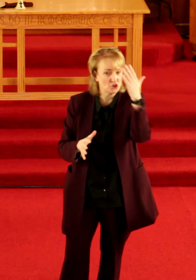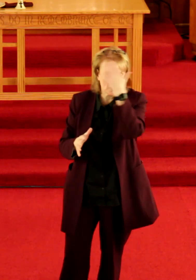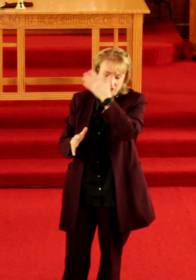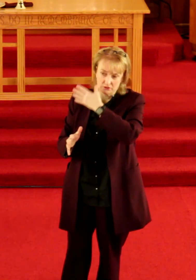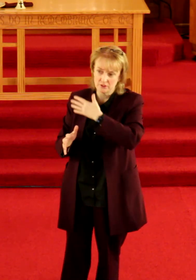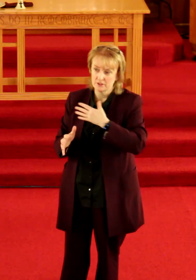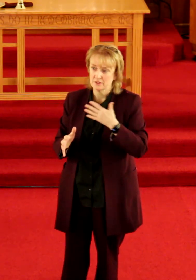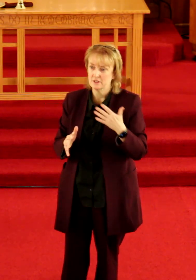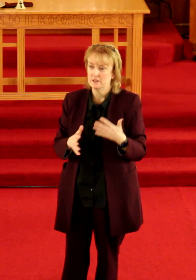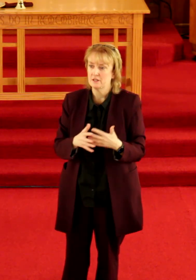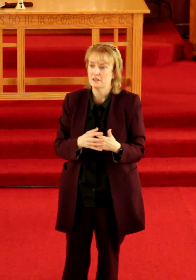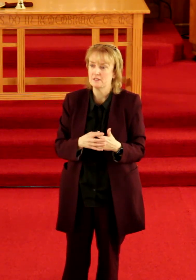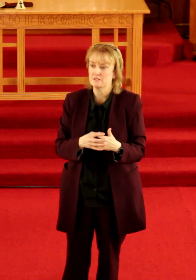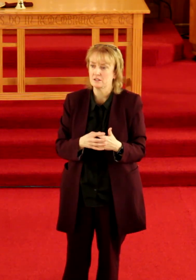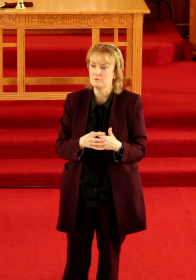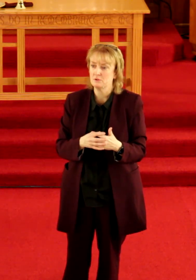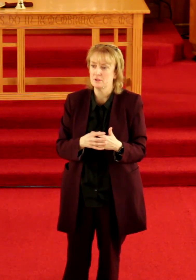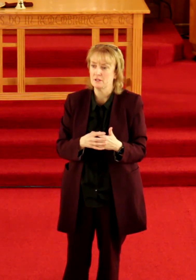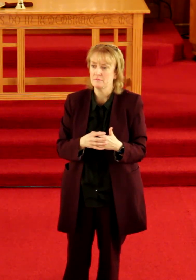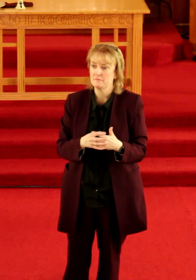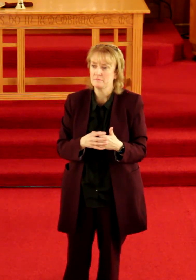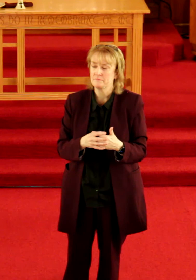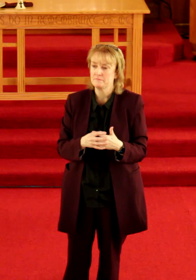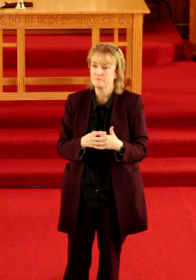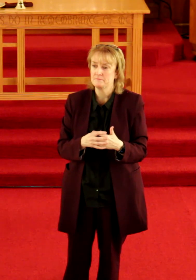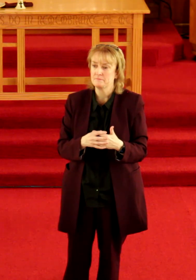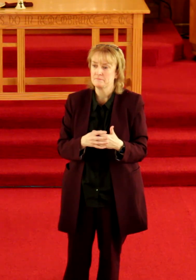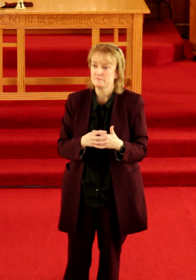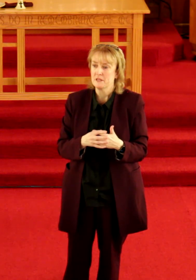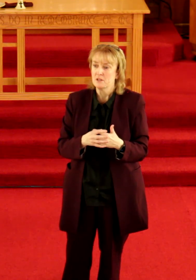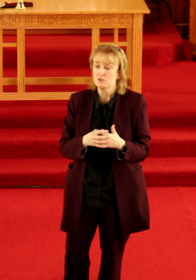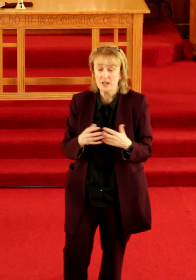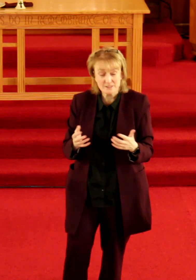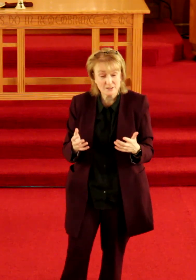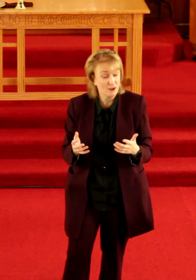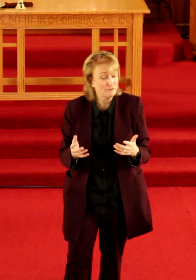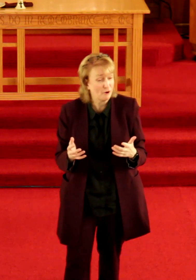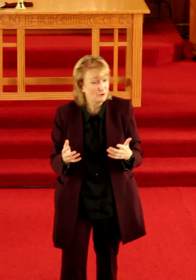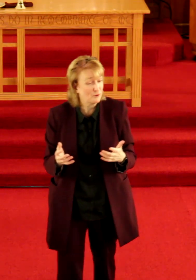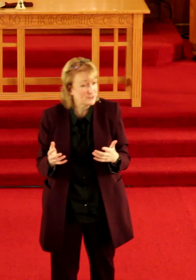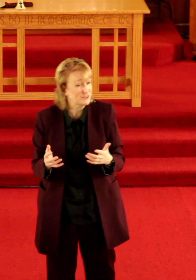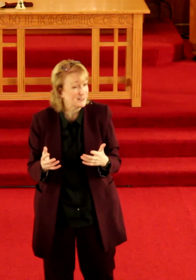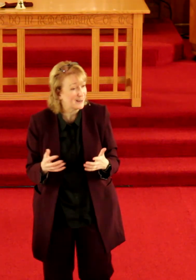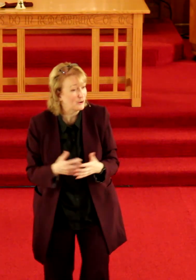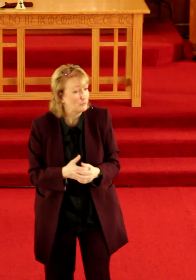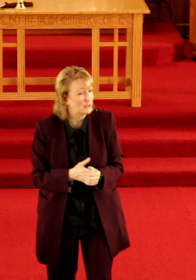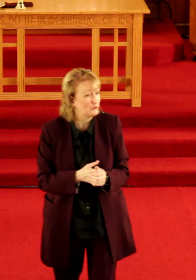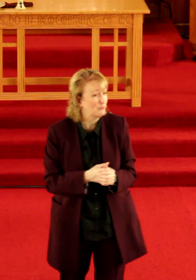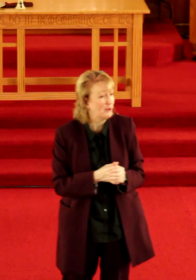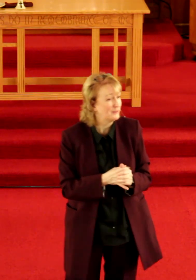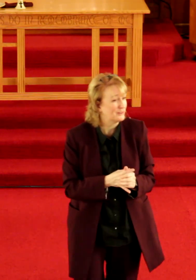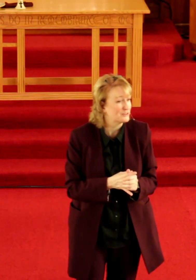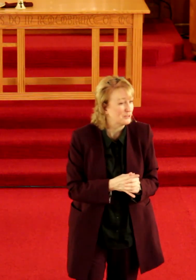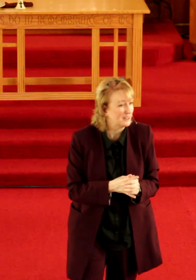shield against the community. So that's a tough, hard question that I hope that you'll ponder this week.